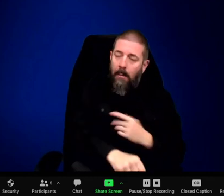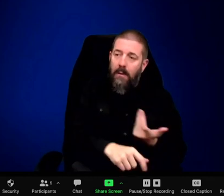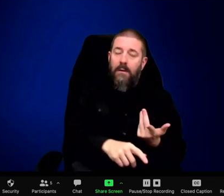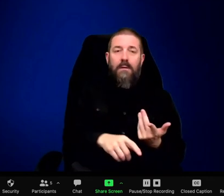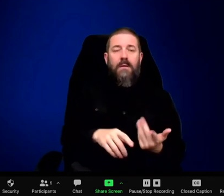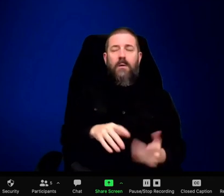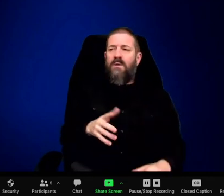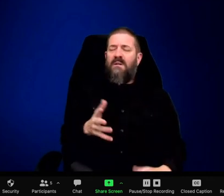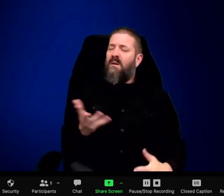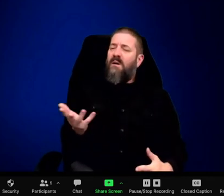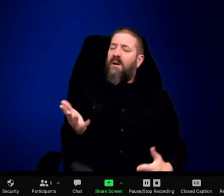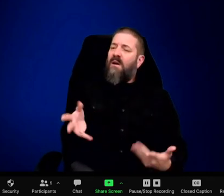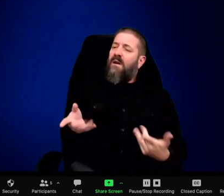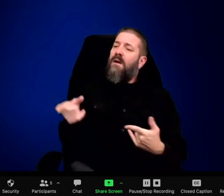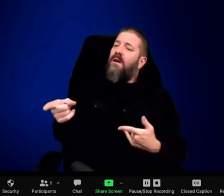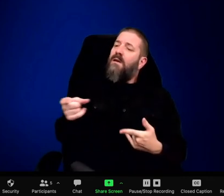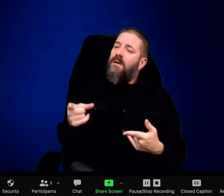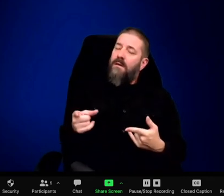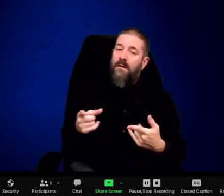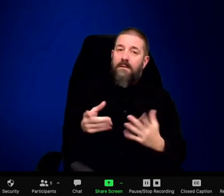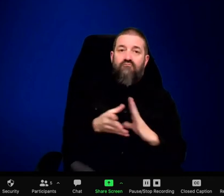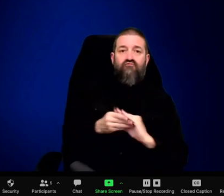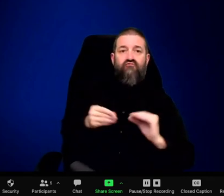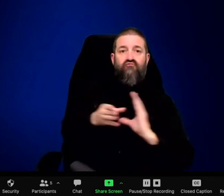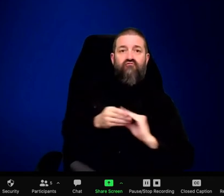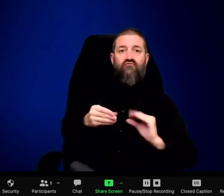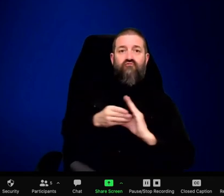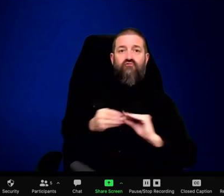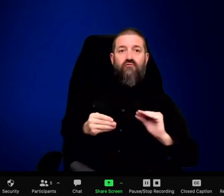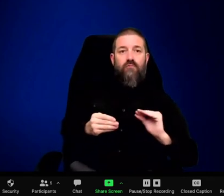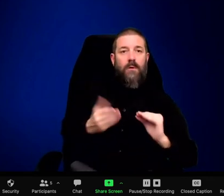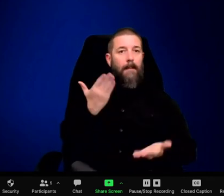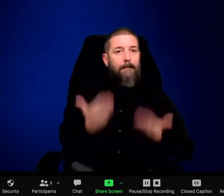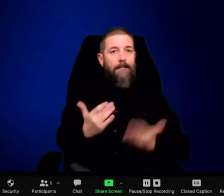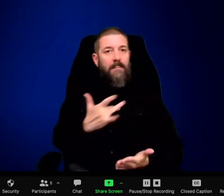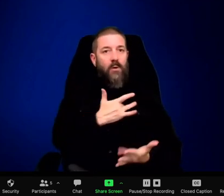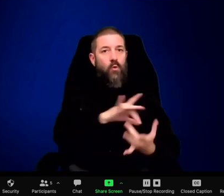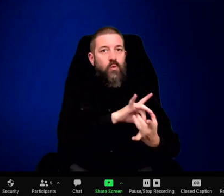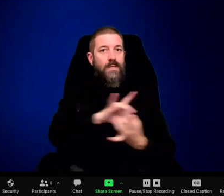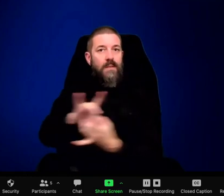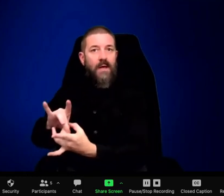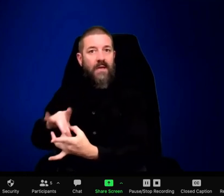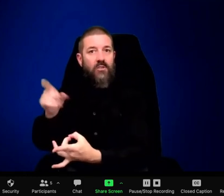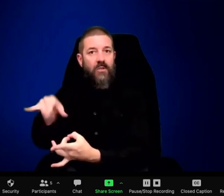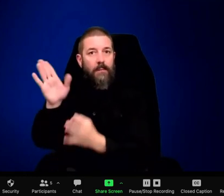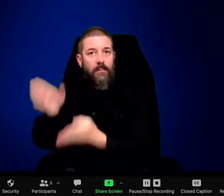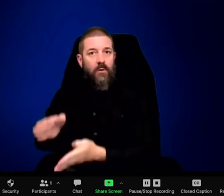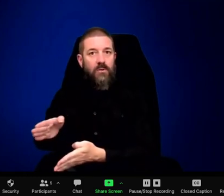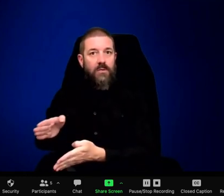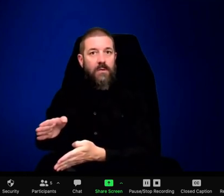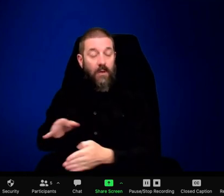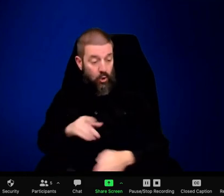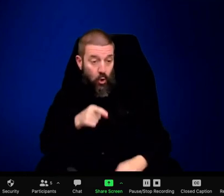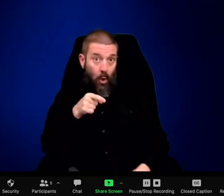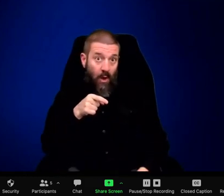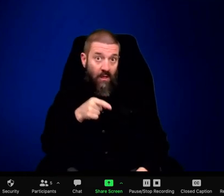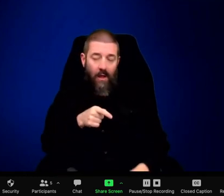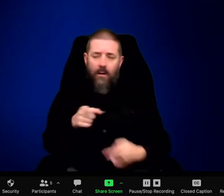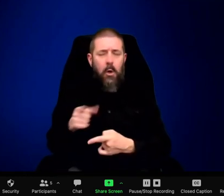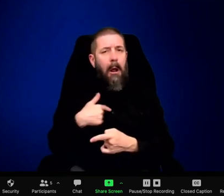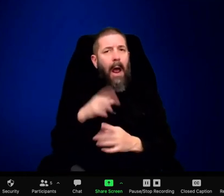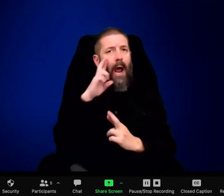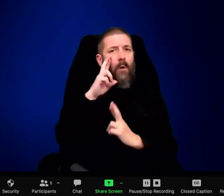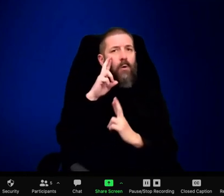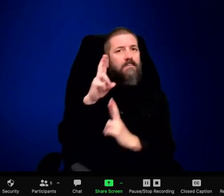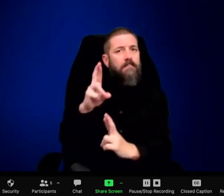that's really set in their ways, you're probably not going to make any progress. Unless you do something